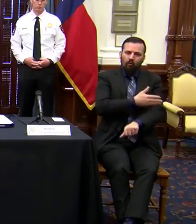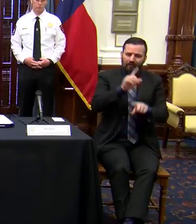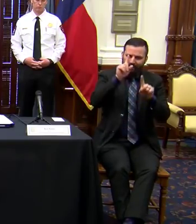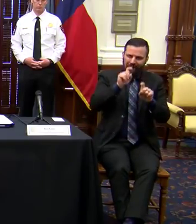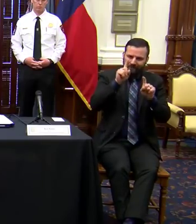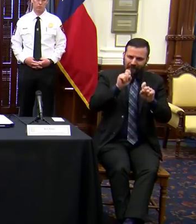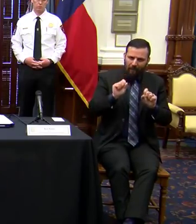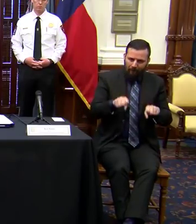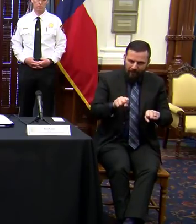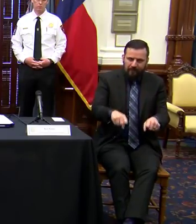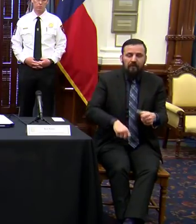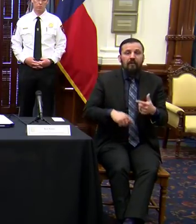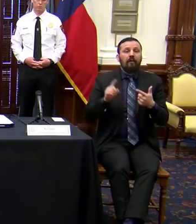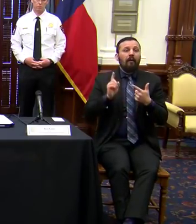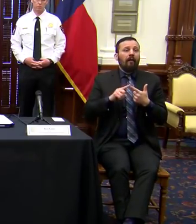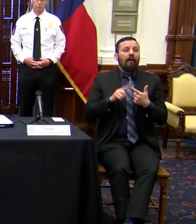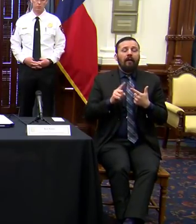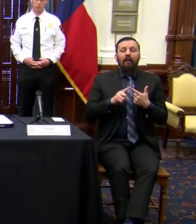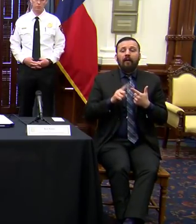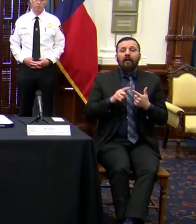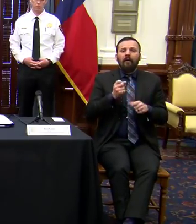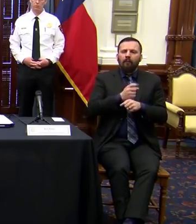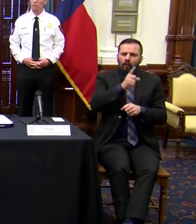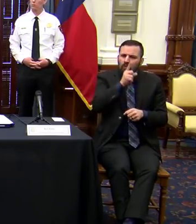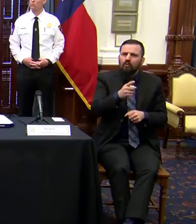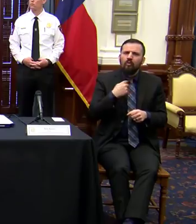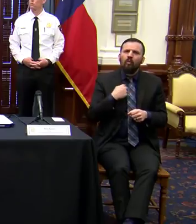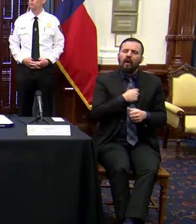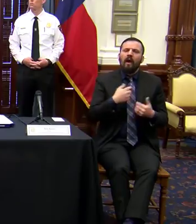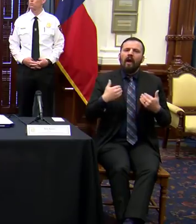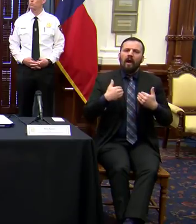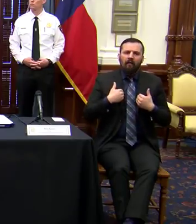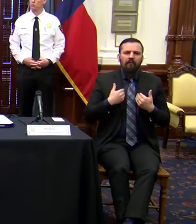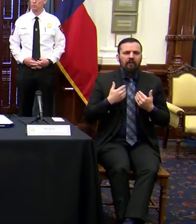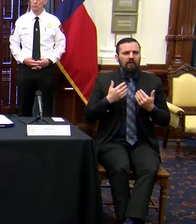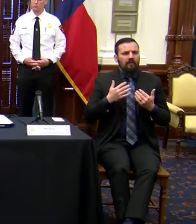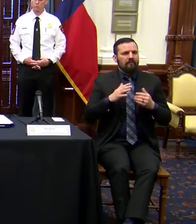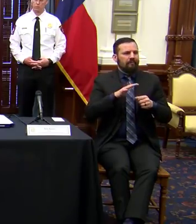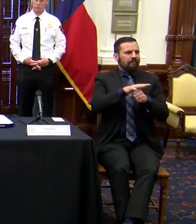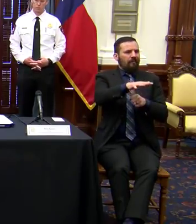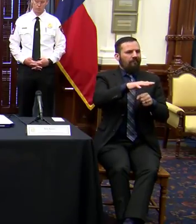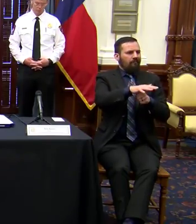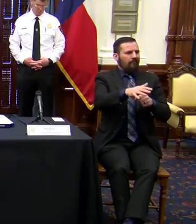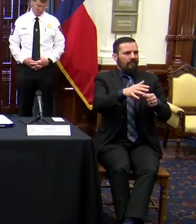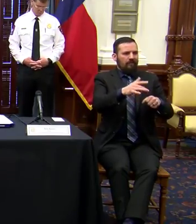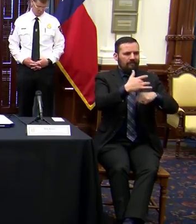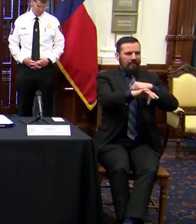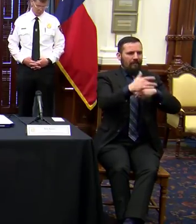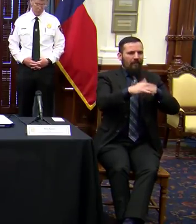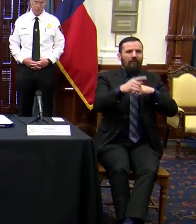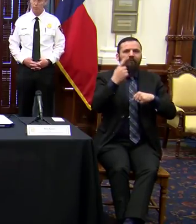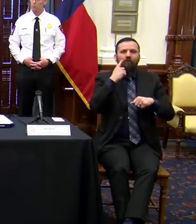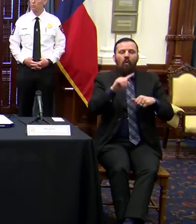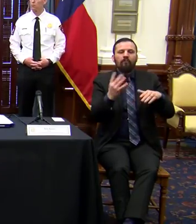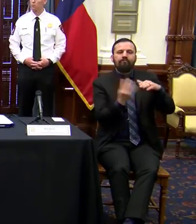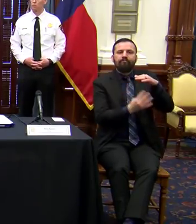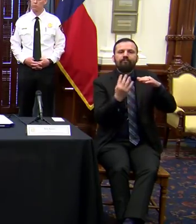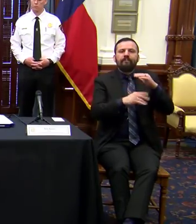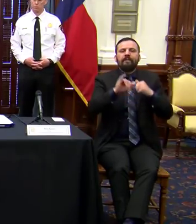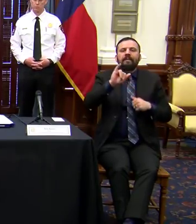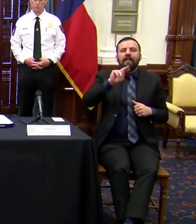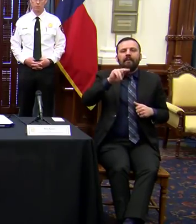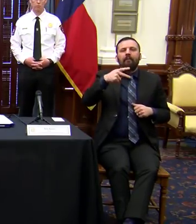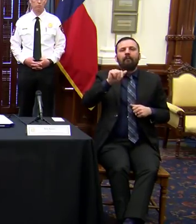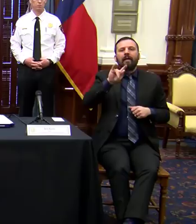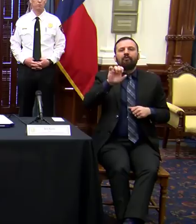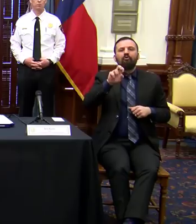capacity. The other is to ensure that we have a surge capacity, if you will, in terms of inpatient care. Those are very